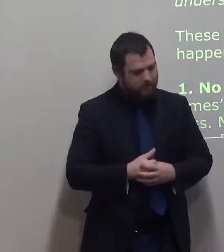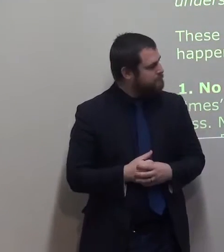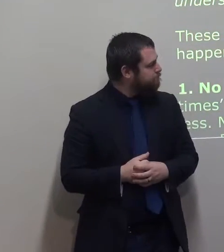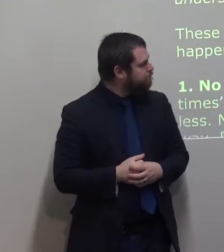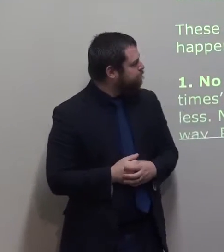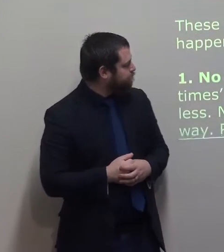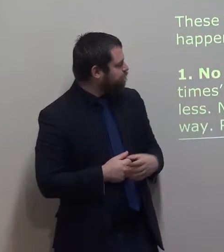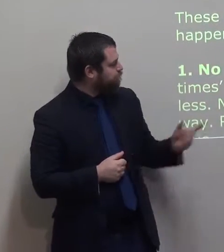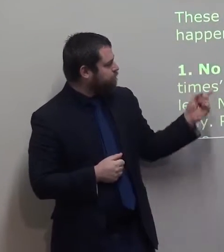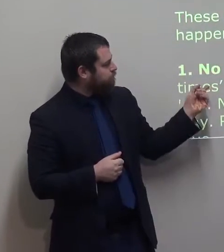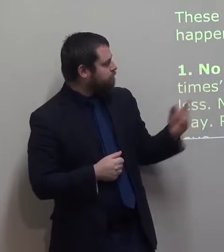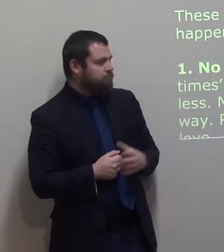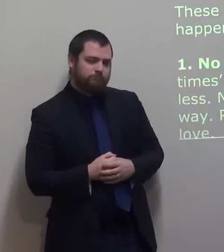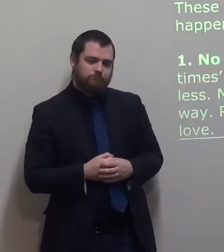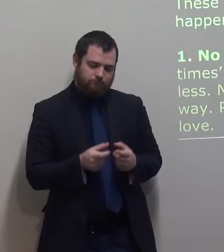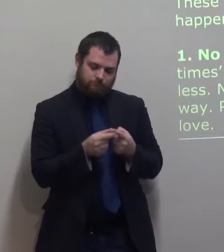Number one, know real love.